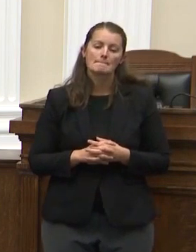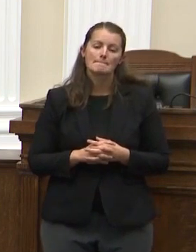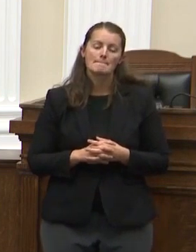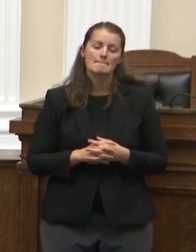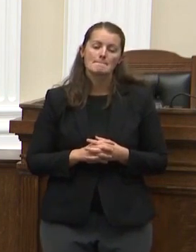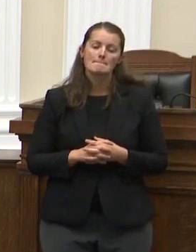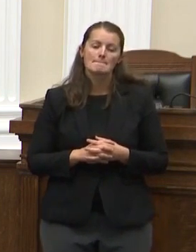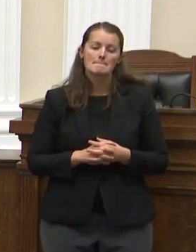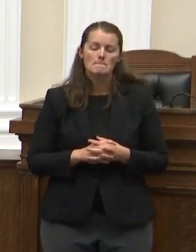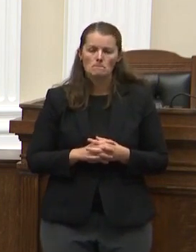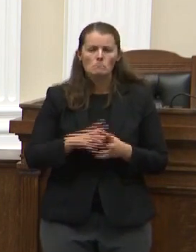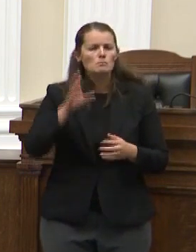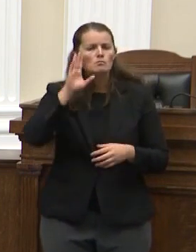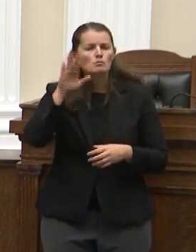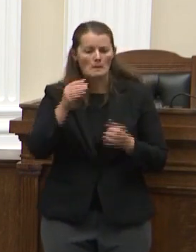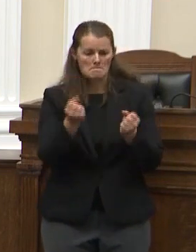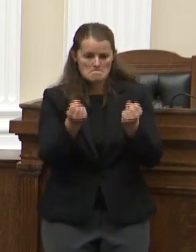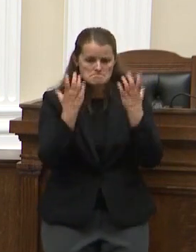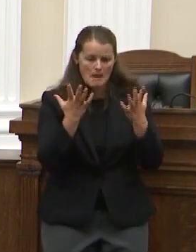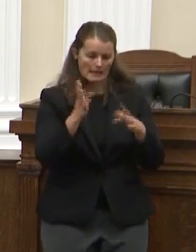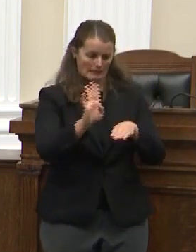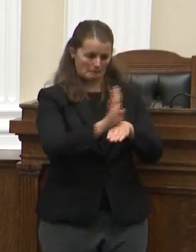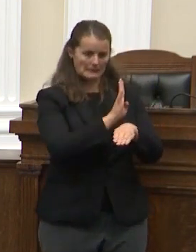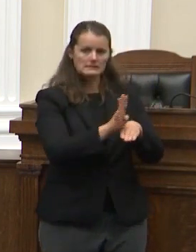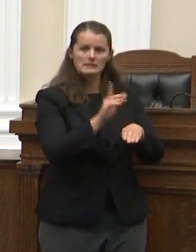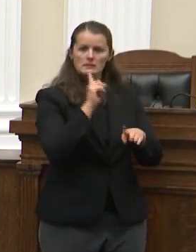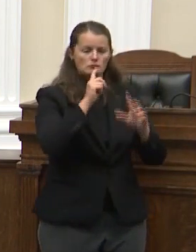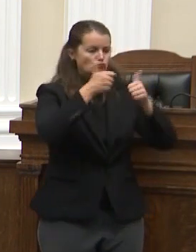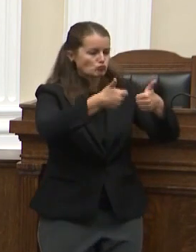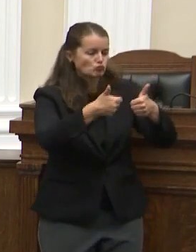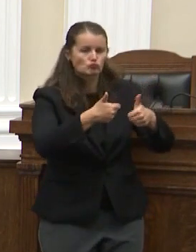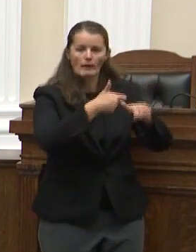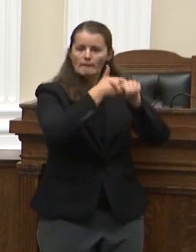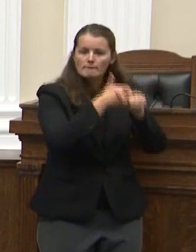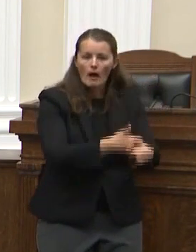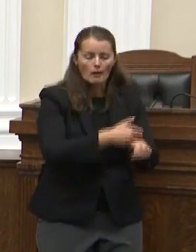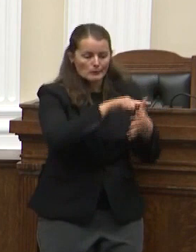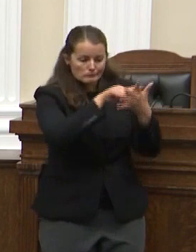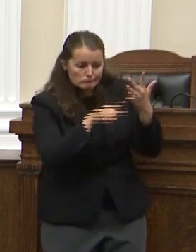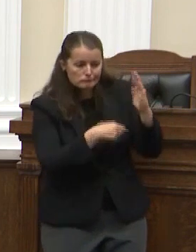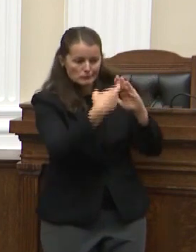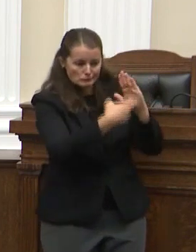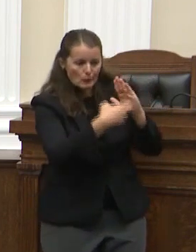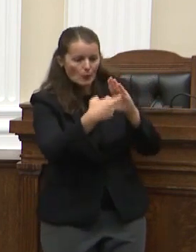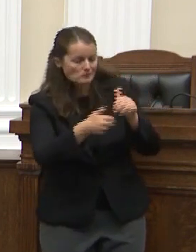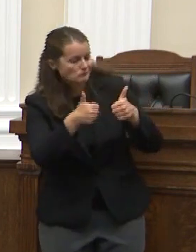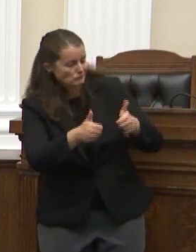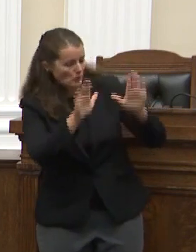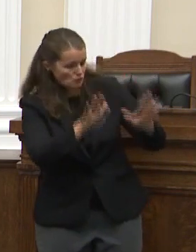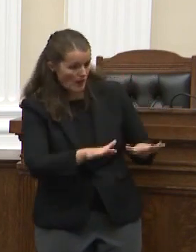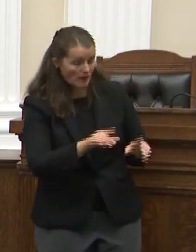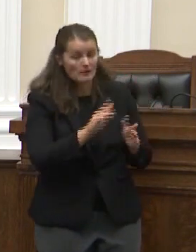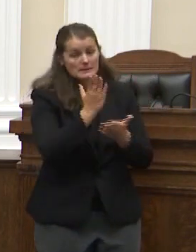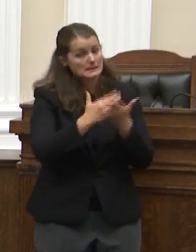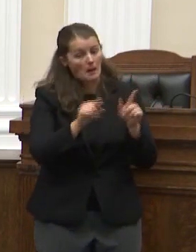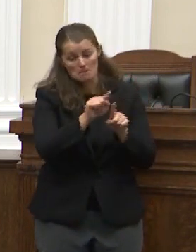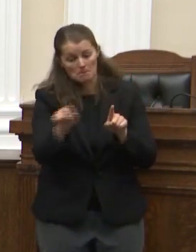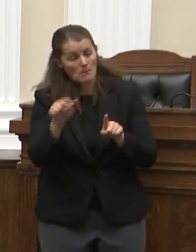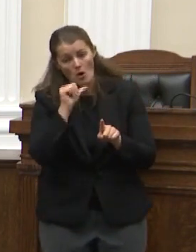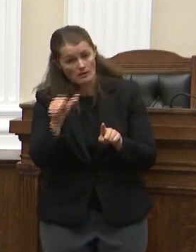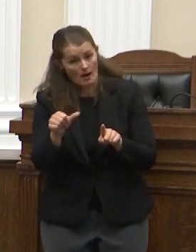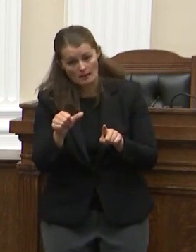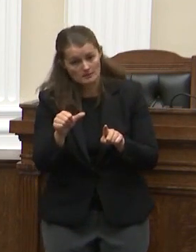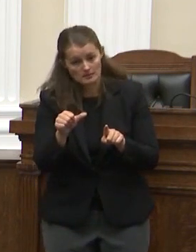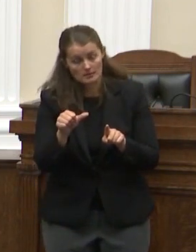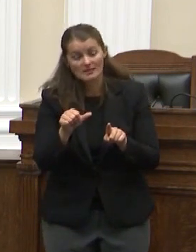Governor Sisolak, of course he has tested positive for the coronavirus. We also want to talk to you about a picture that we have of the governor, if we can